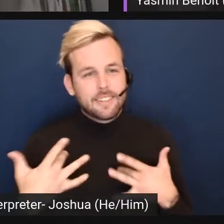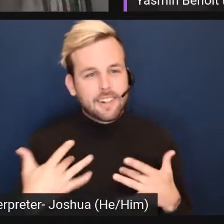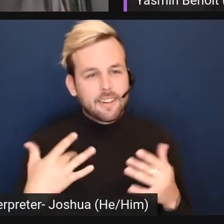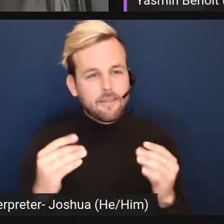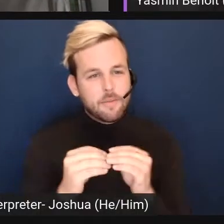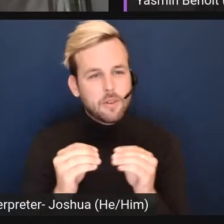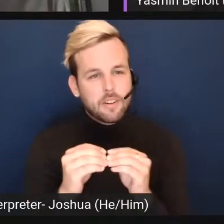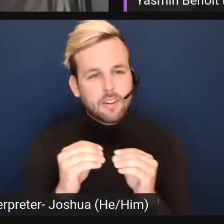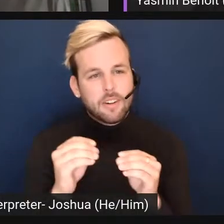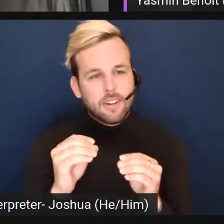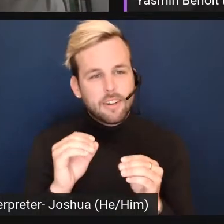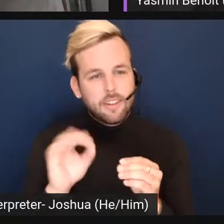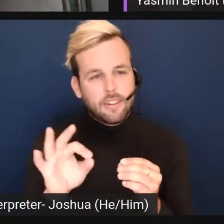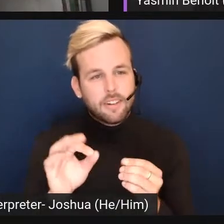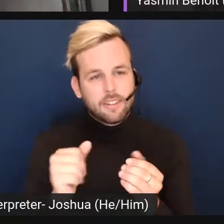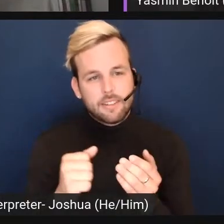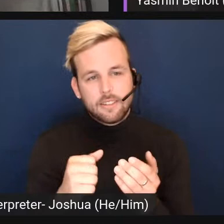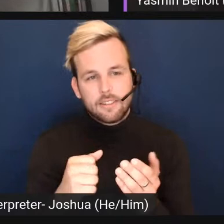more.